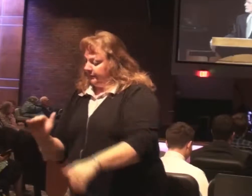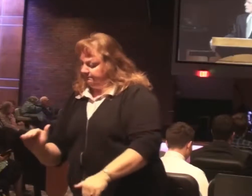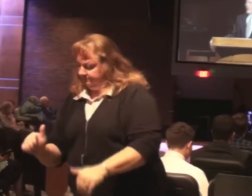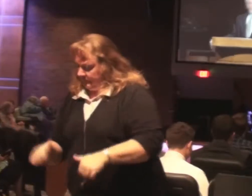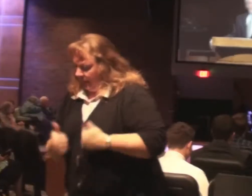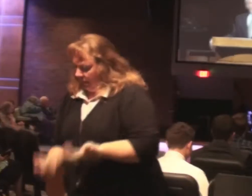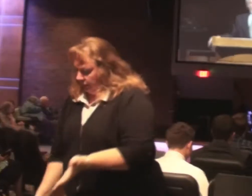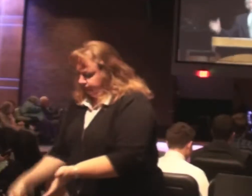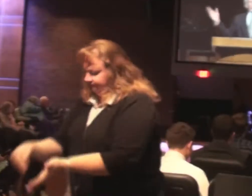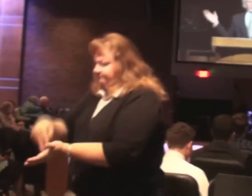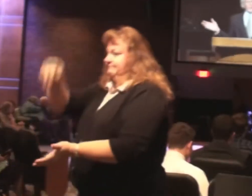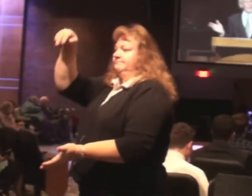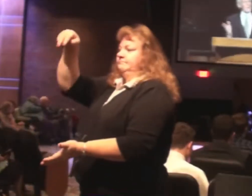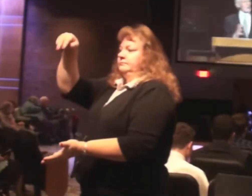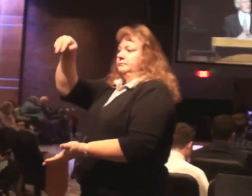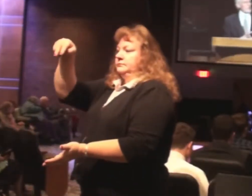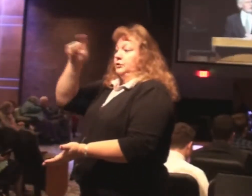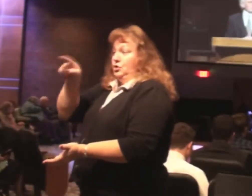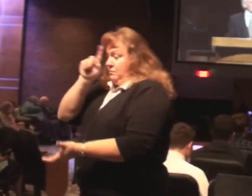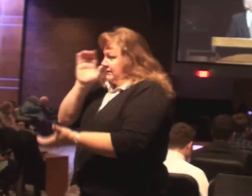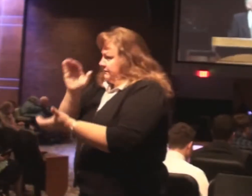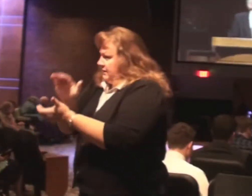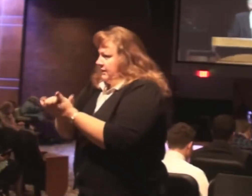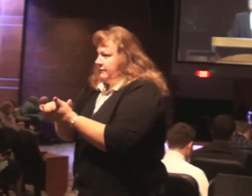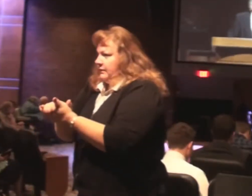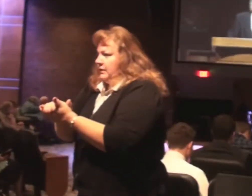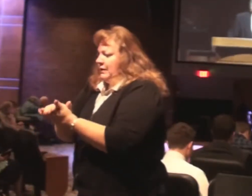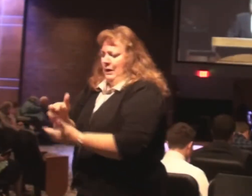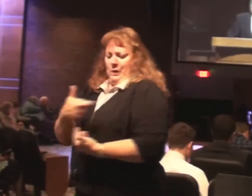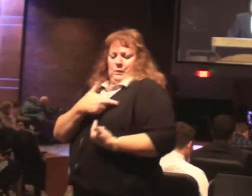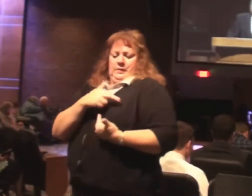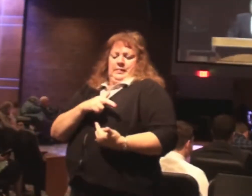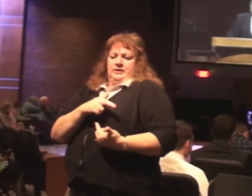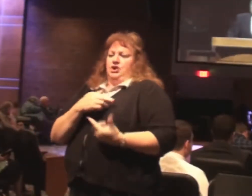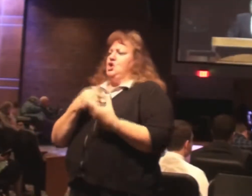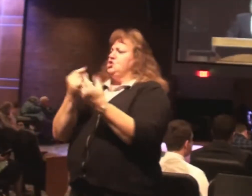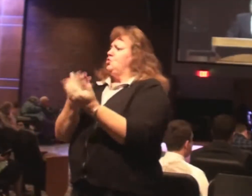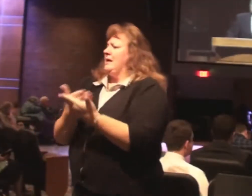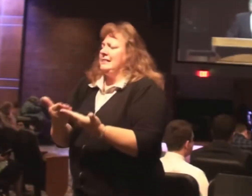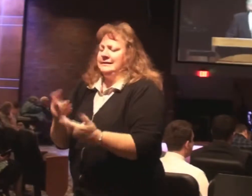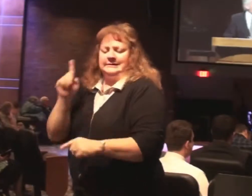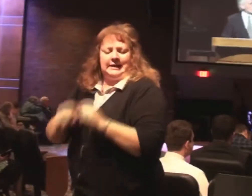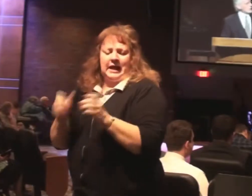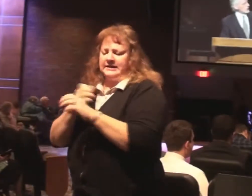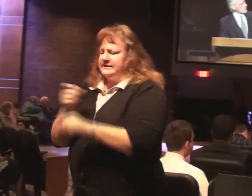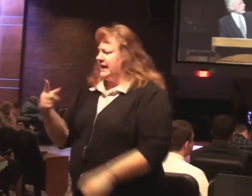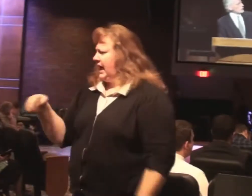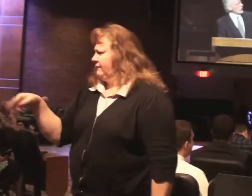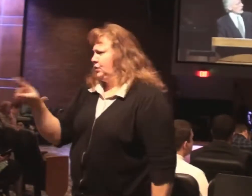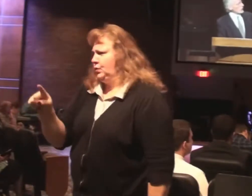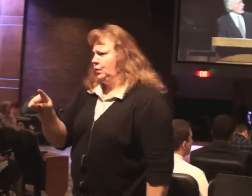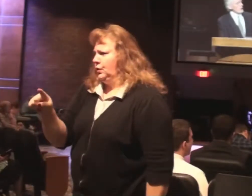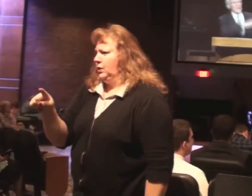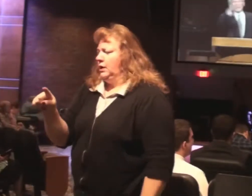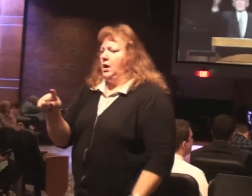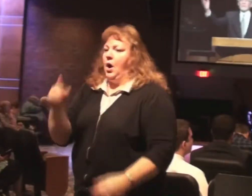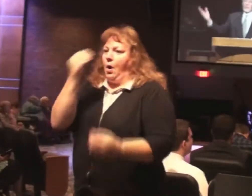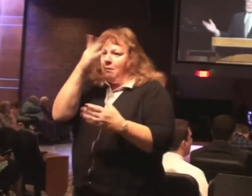That is the only way of salvation. Religion is not a way of salvation. Practicing the Mosaic Law, keeping the Ten